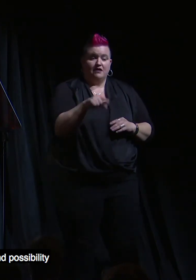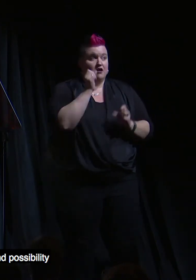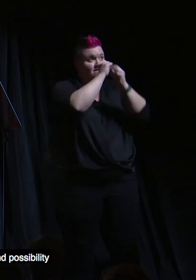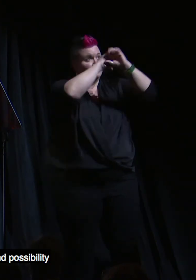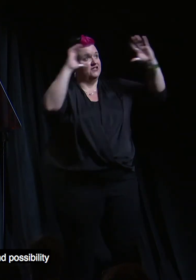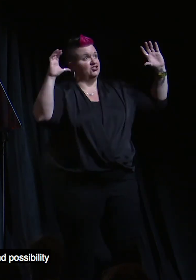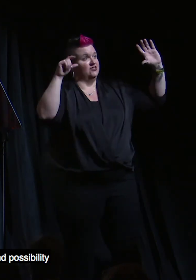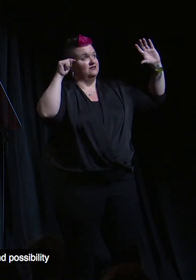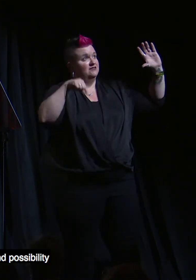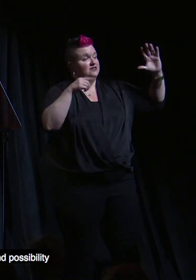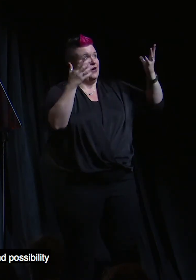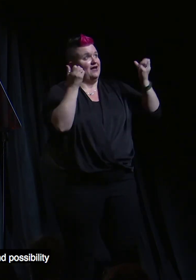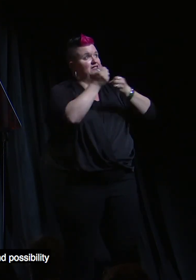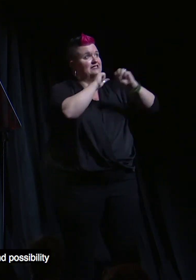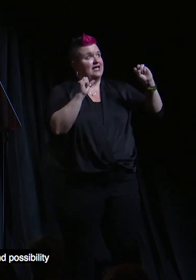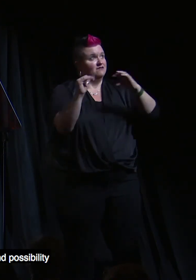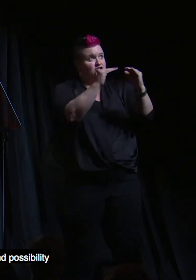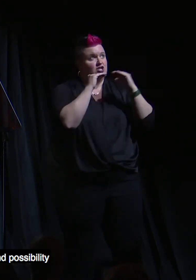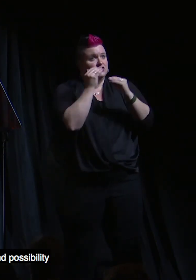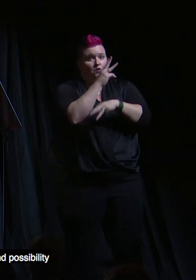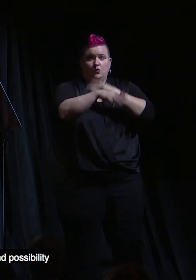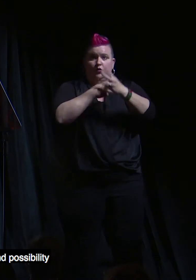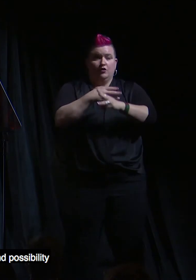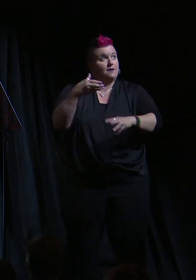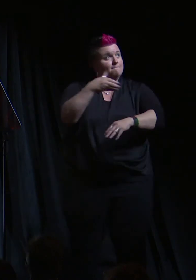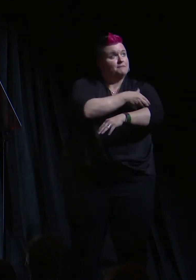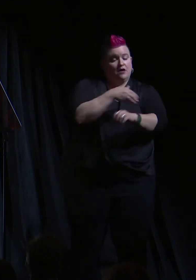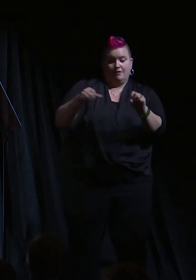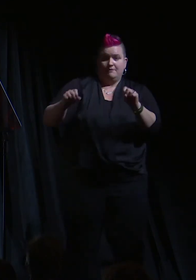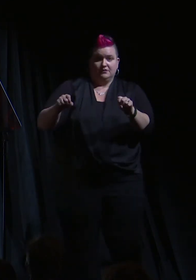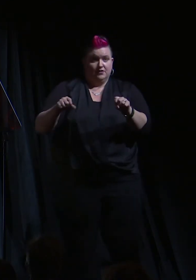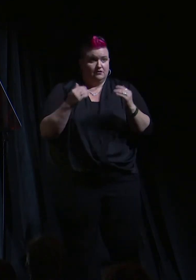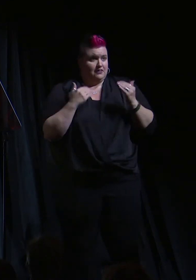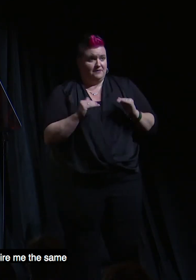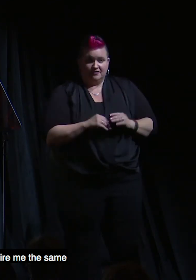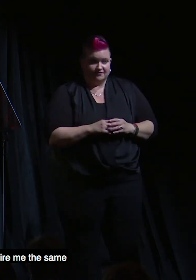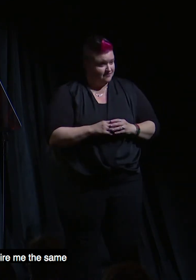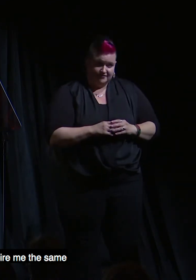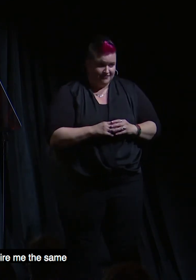to create a safe and just world where power and possibility is not limited.